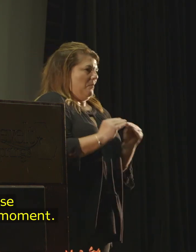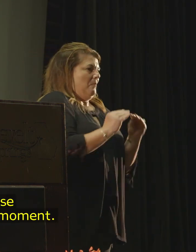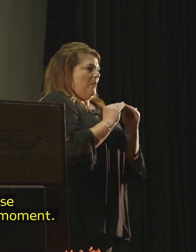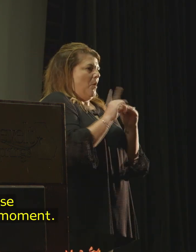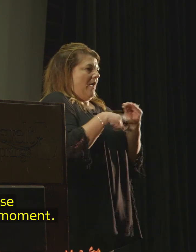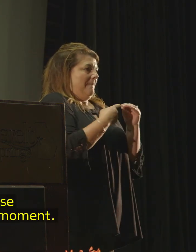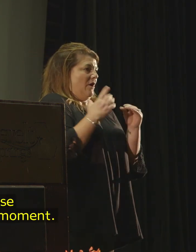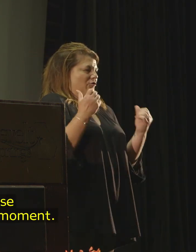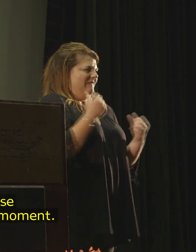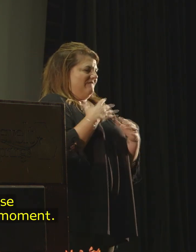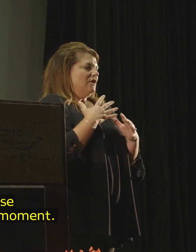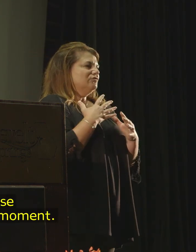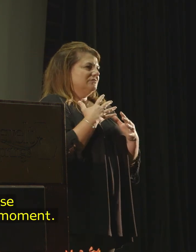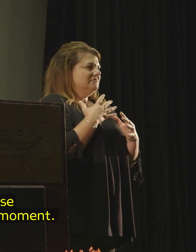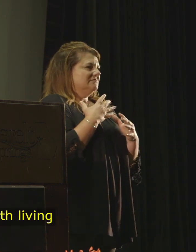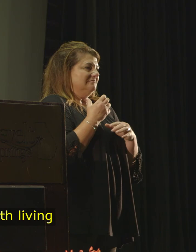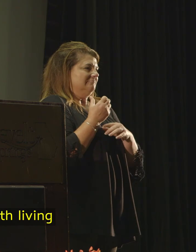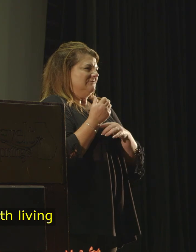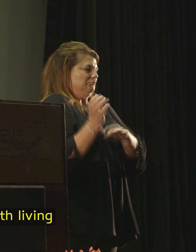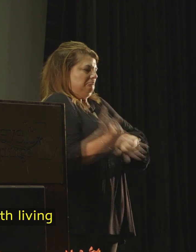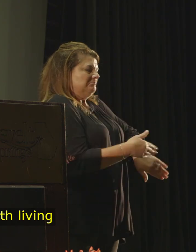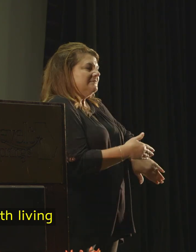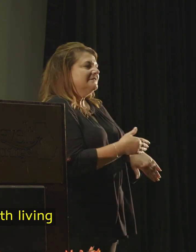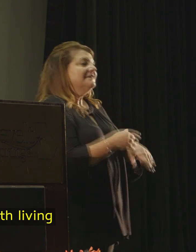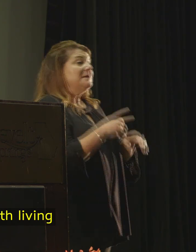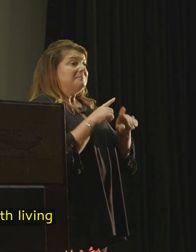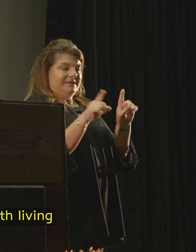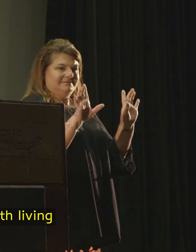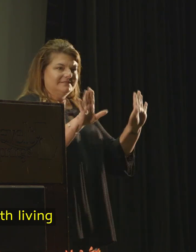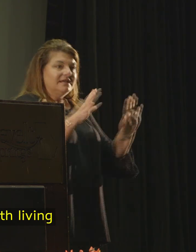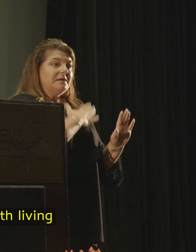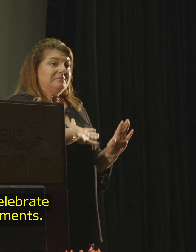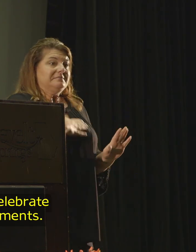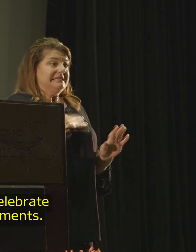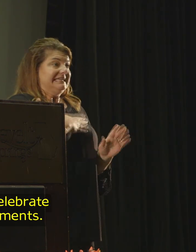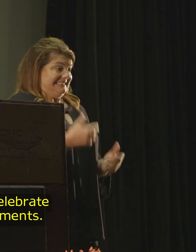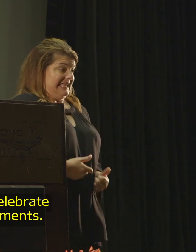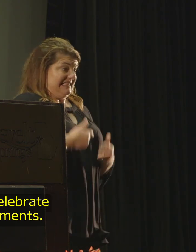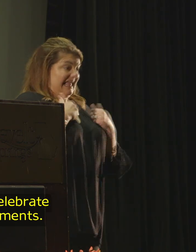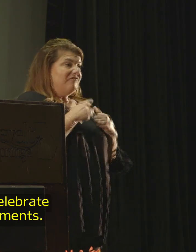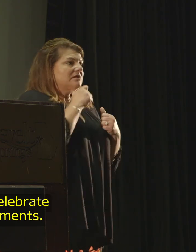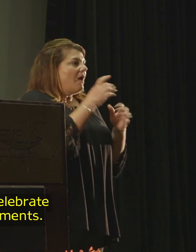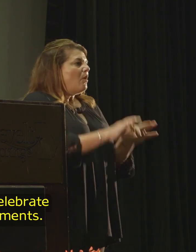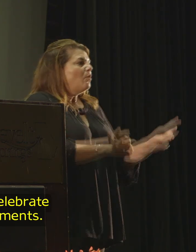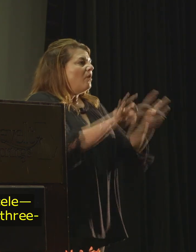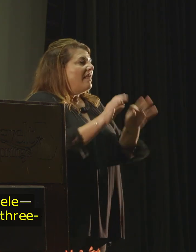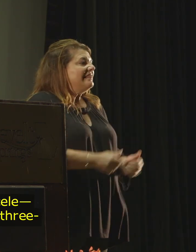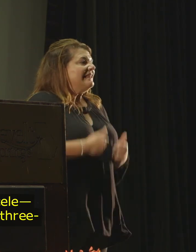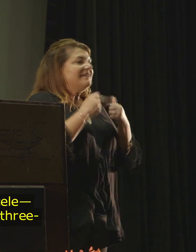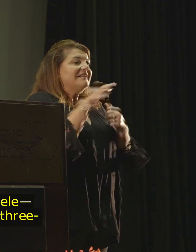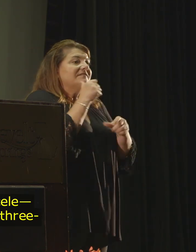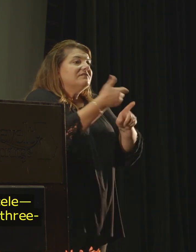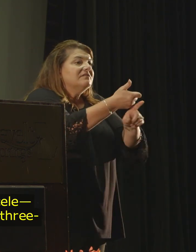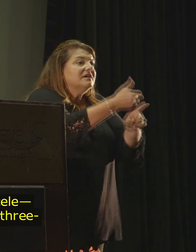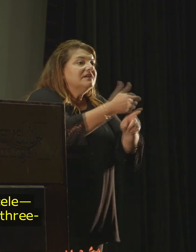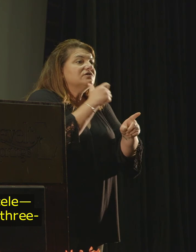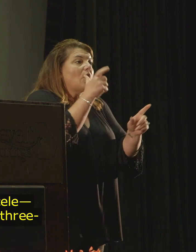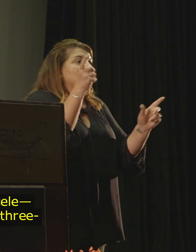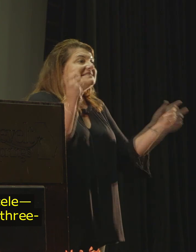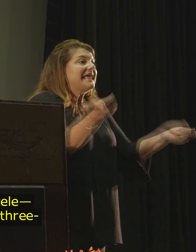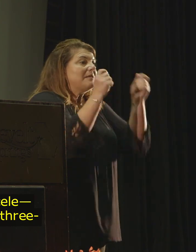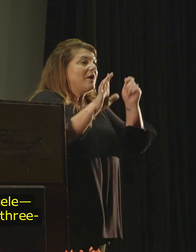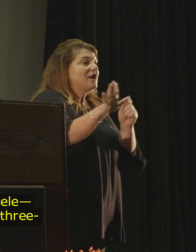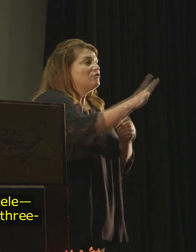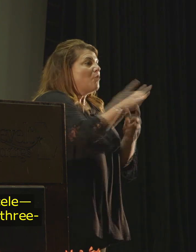But please celebrate this moment. Life is not worth living if you don't celebrate your achievements. So please celebrate.